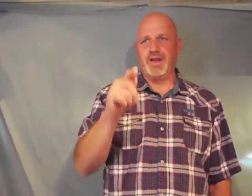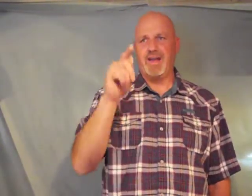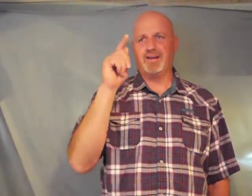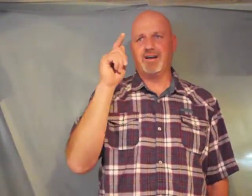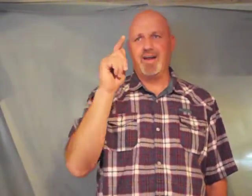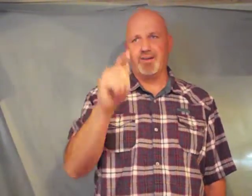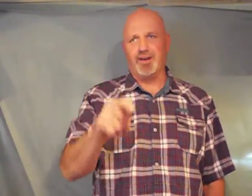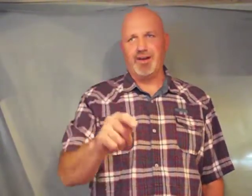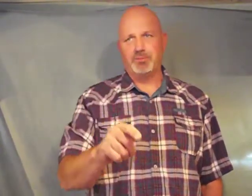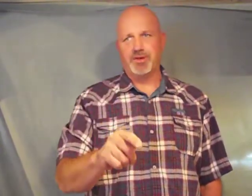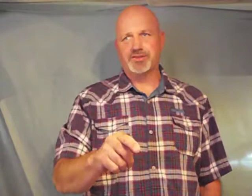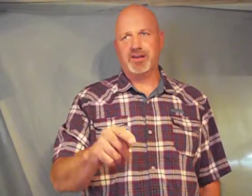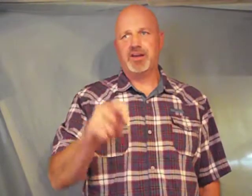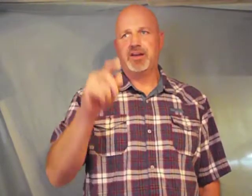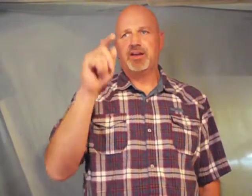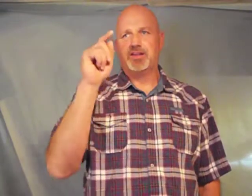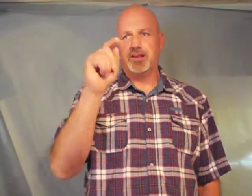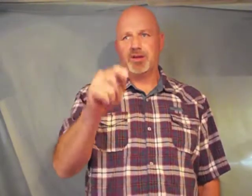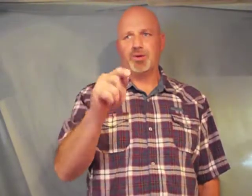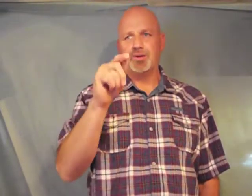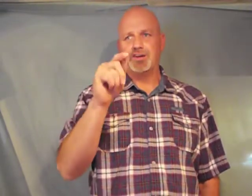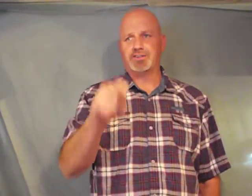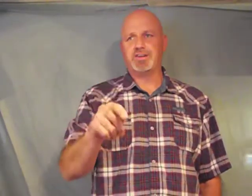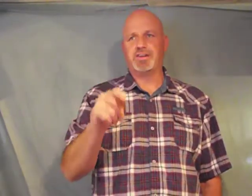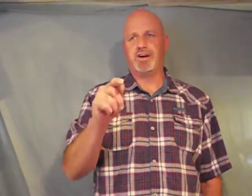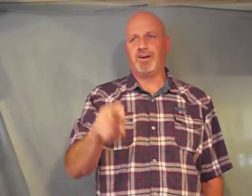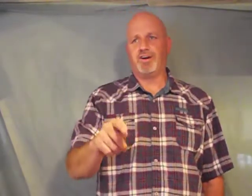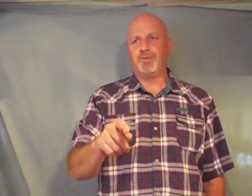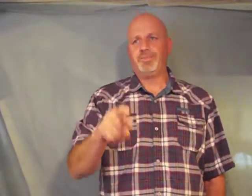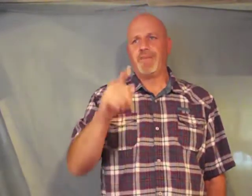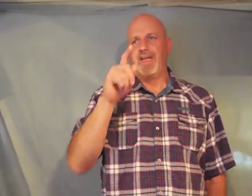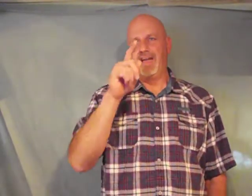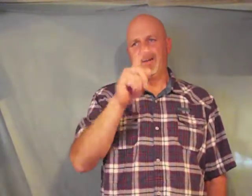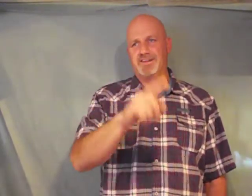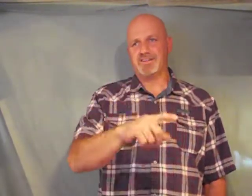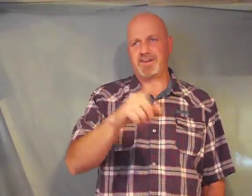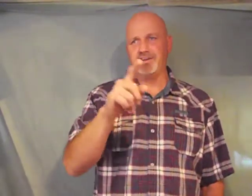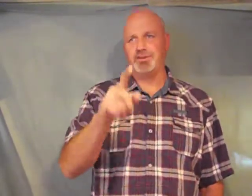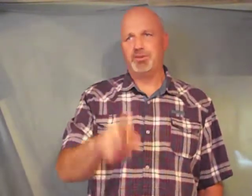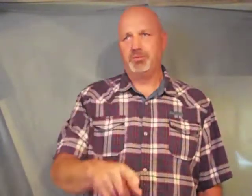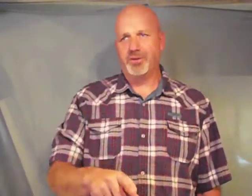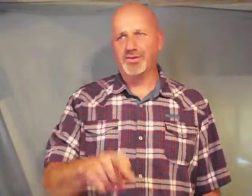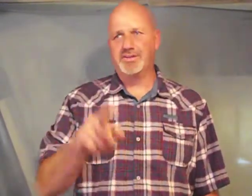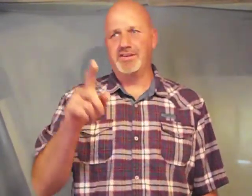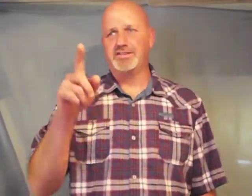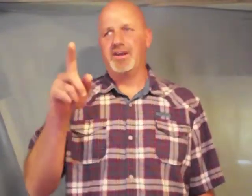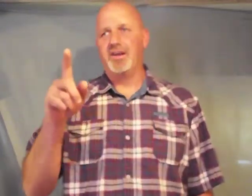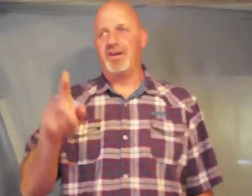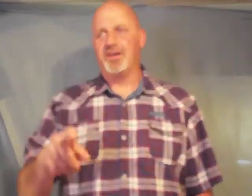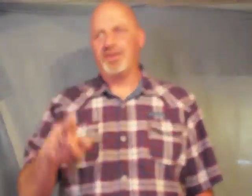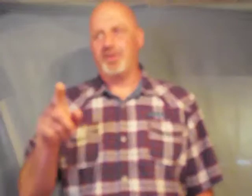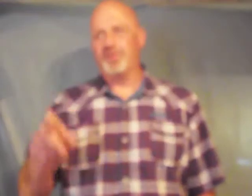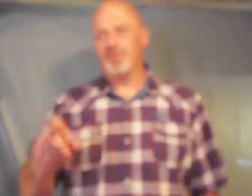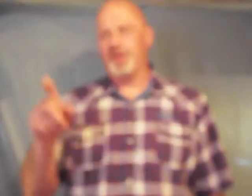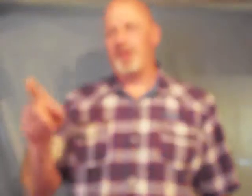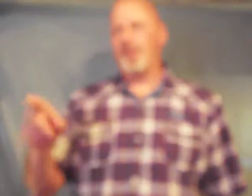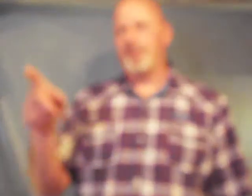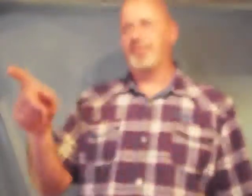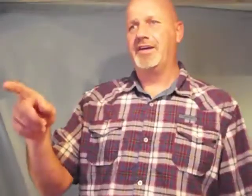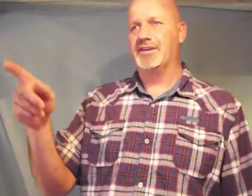anger and great in mercy the Lord is good to all and his tender mercies are over all of his